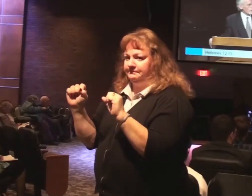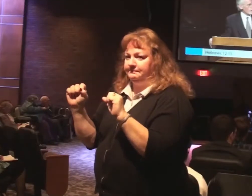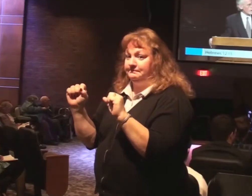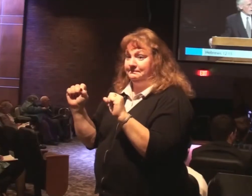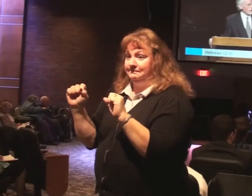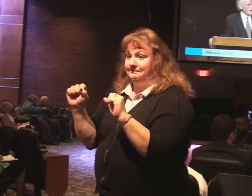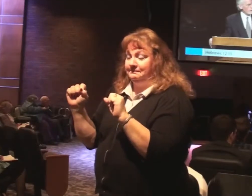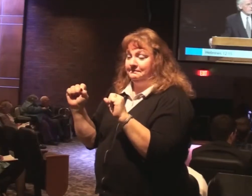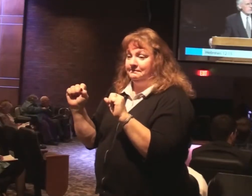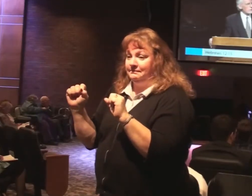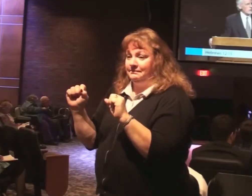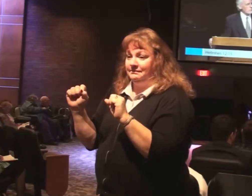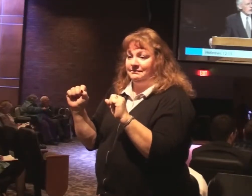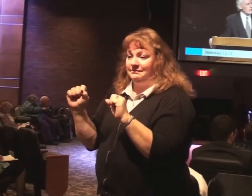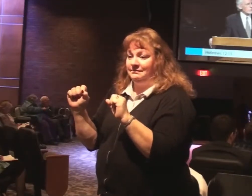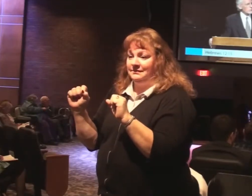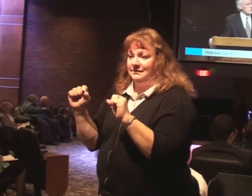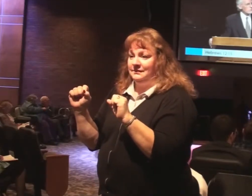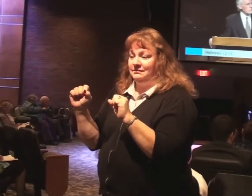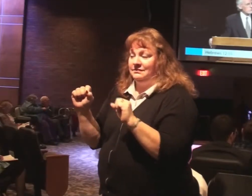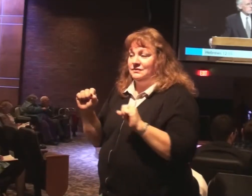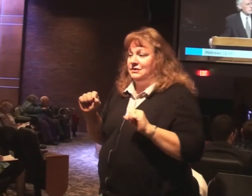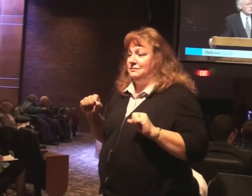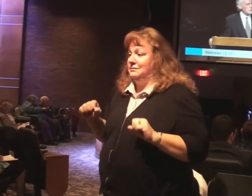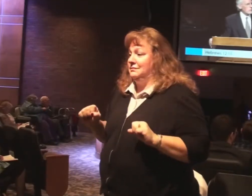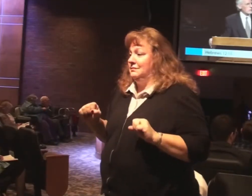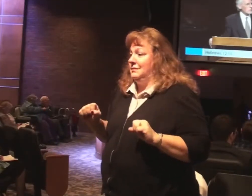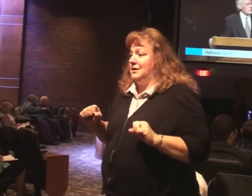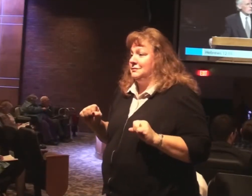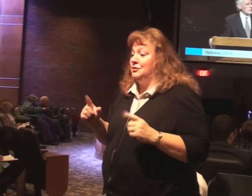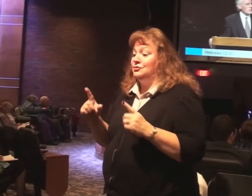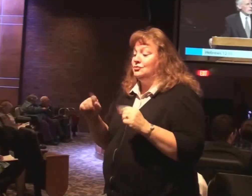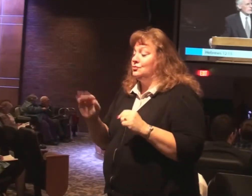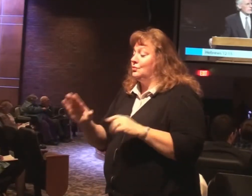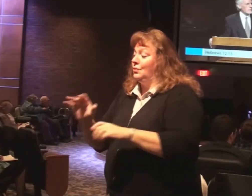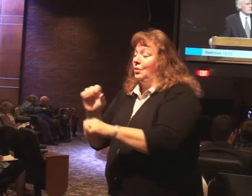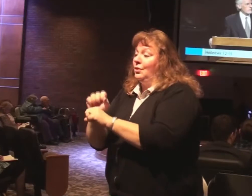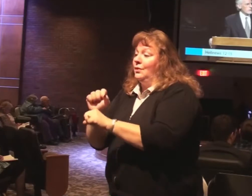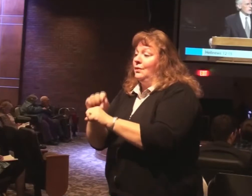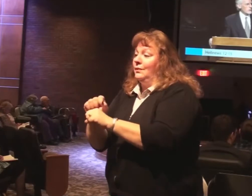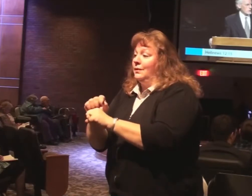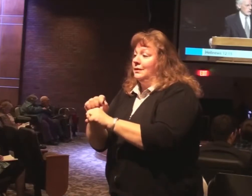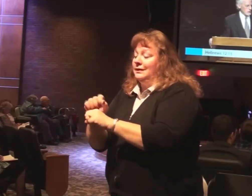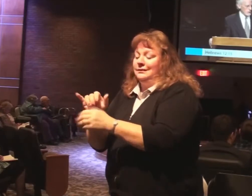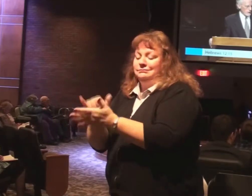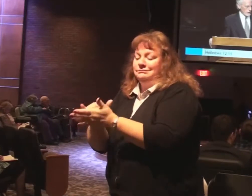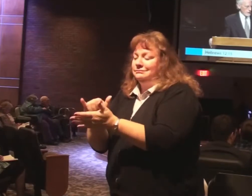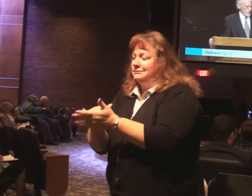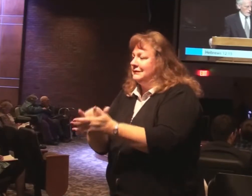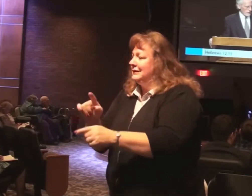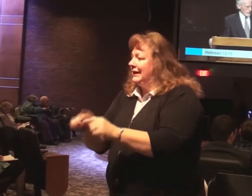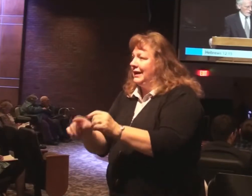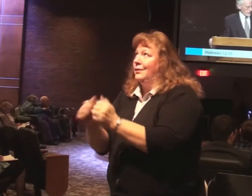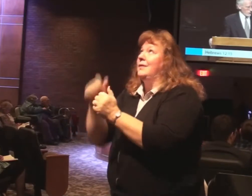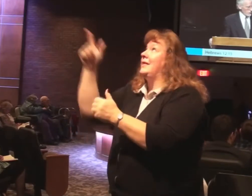And it's just impossible to do the work of the Lord and the energy of the flesh. That's caused